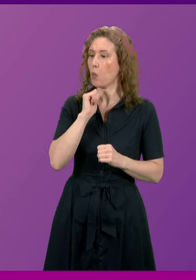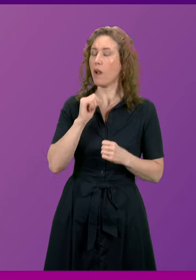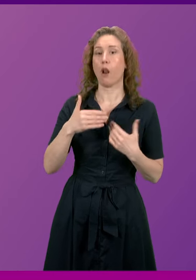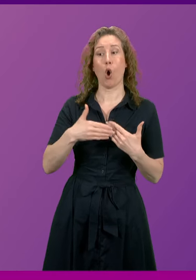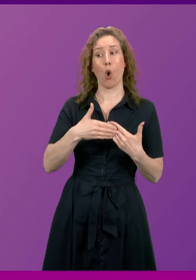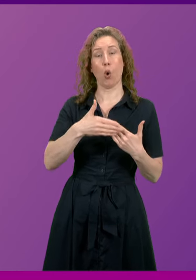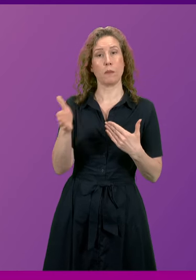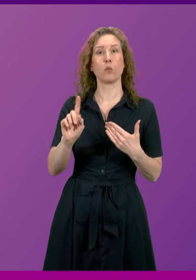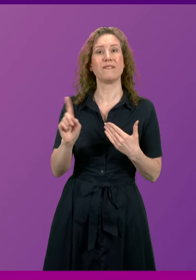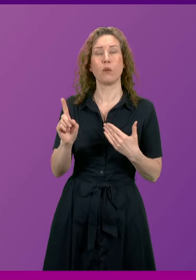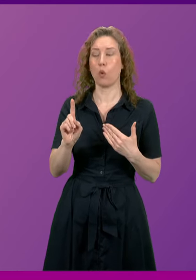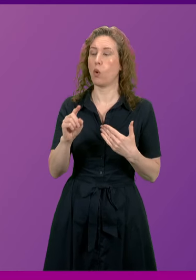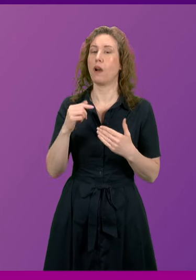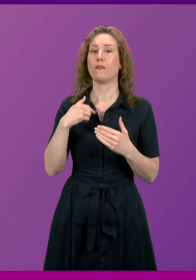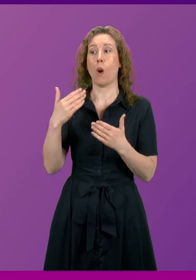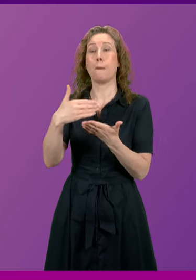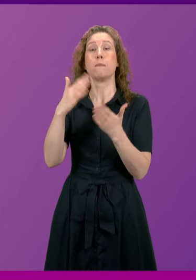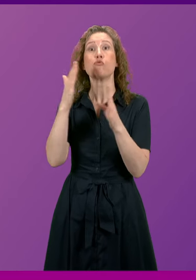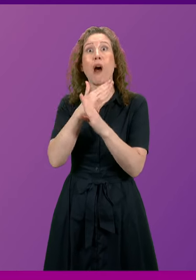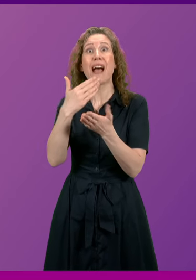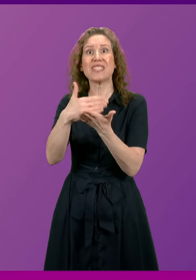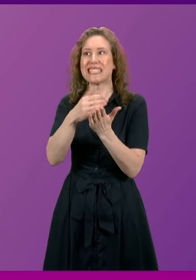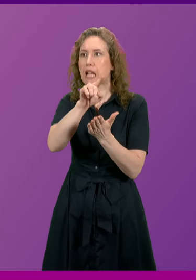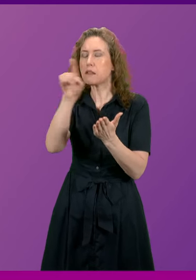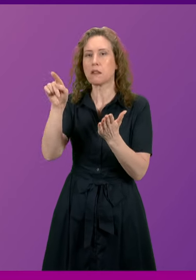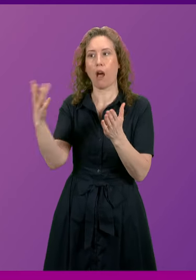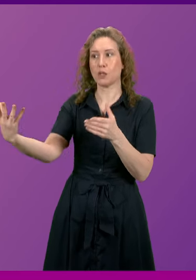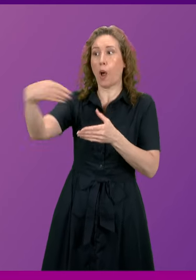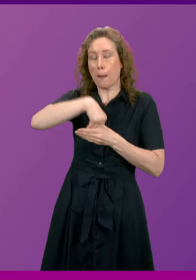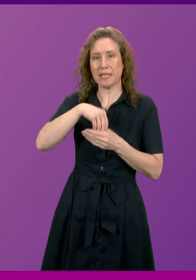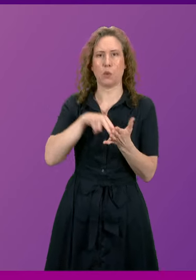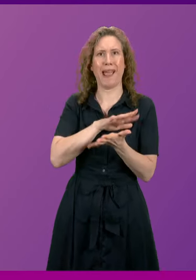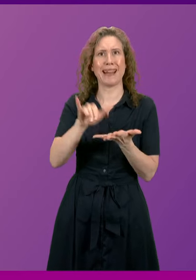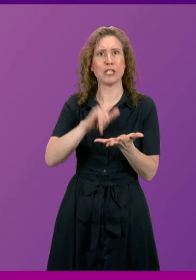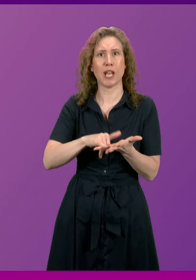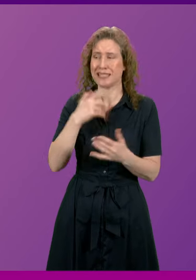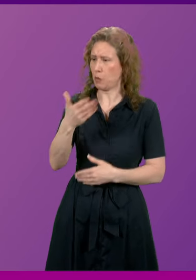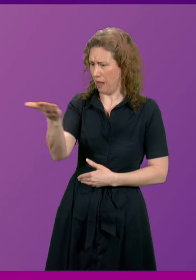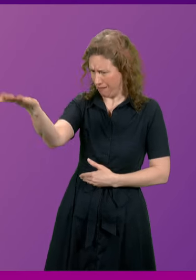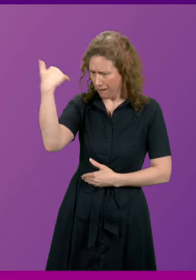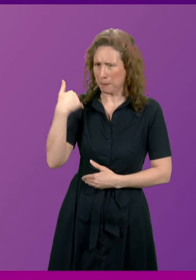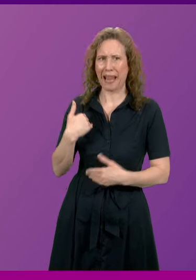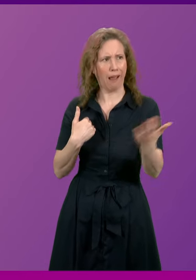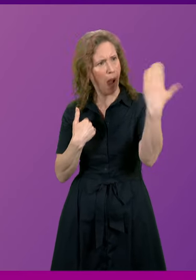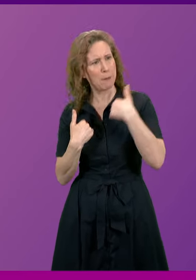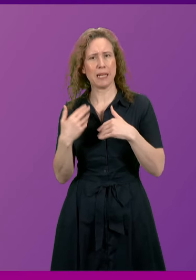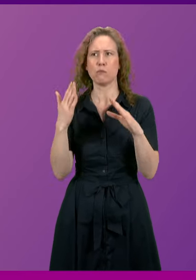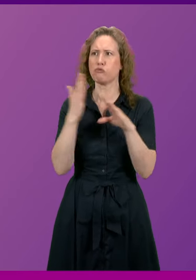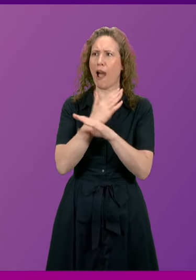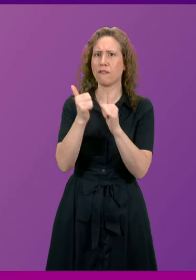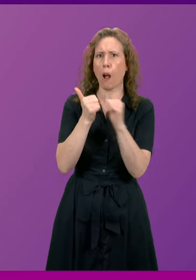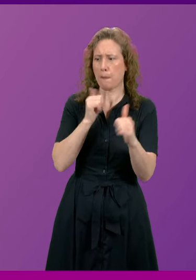open for the private sector in the National Health Service. He will hold the door wide open He